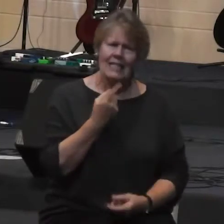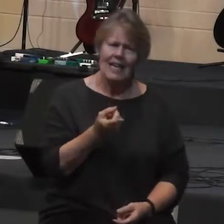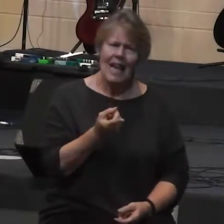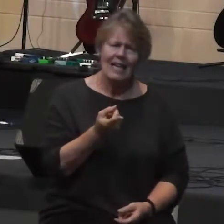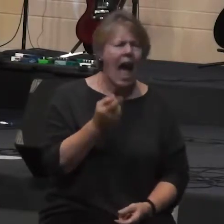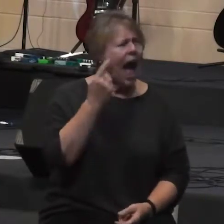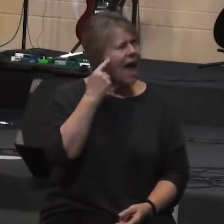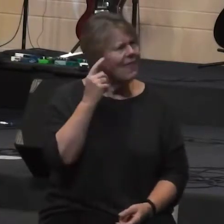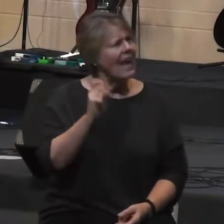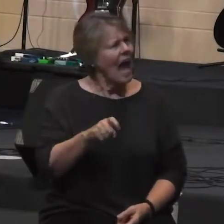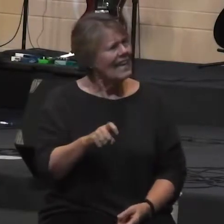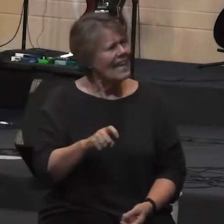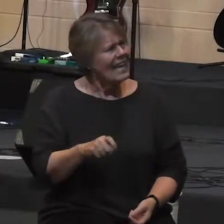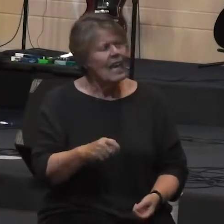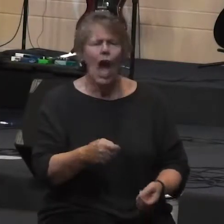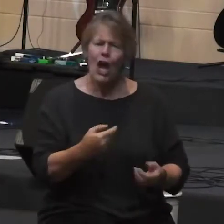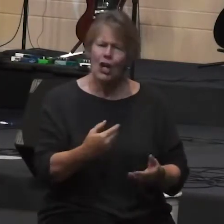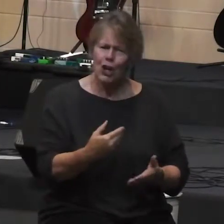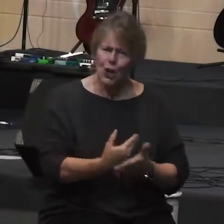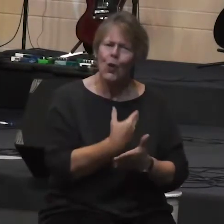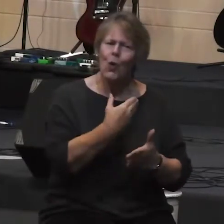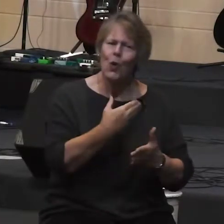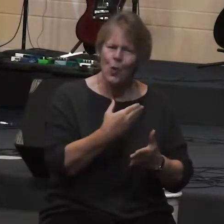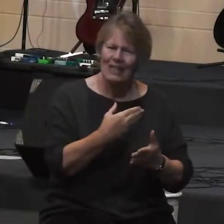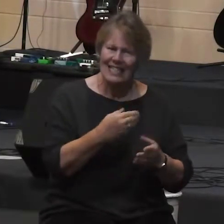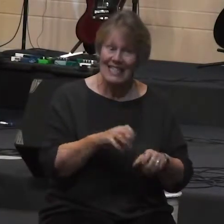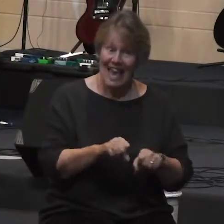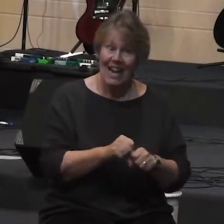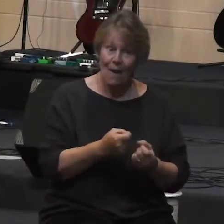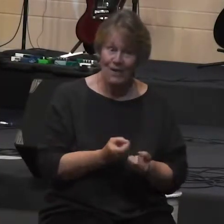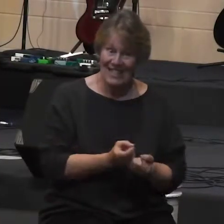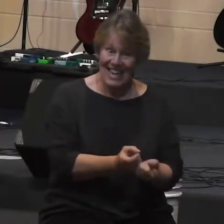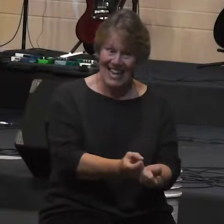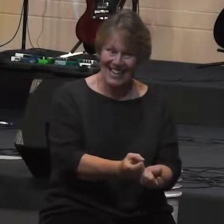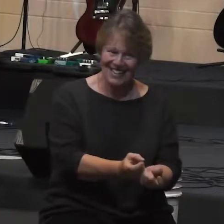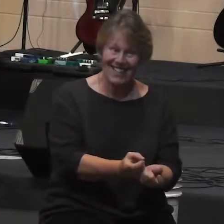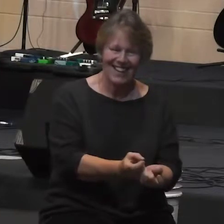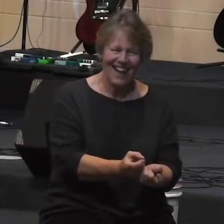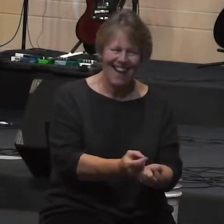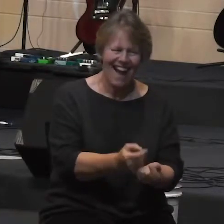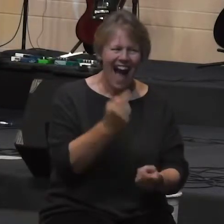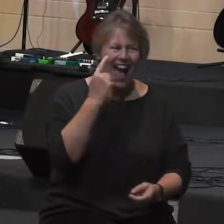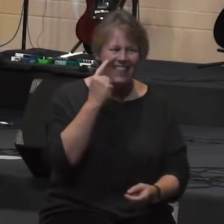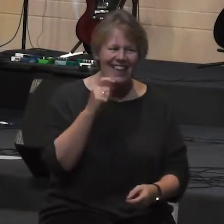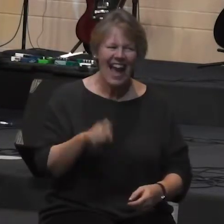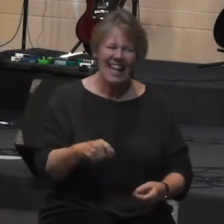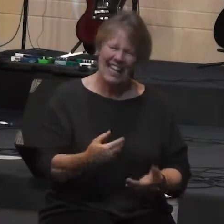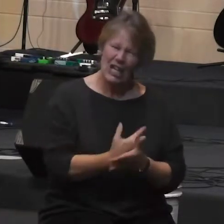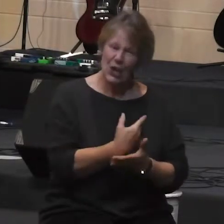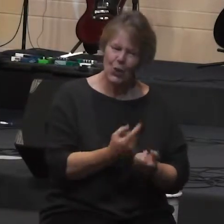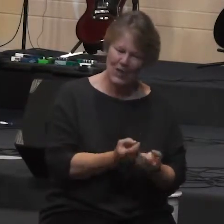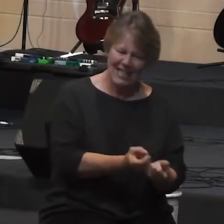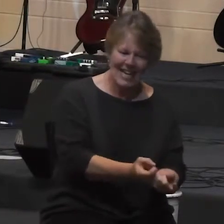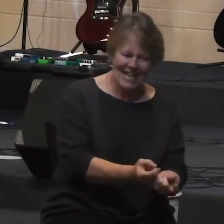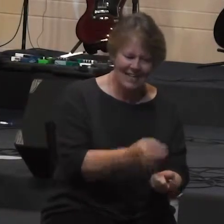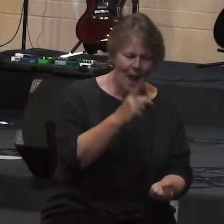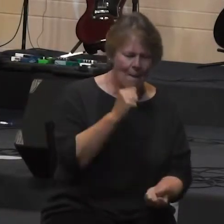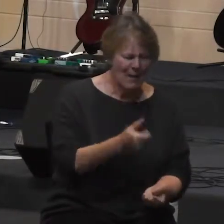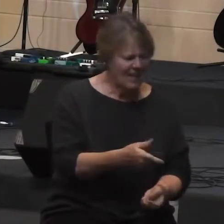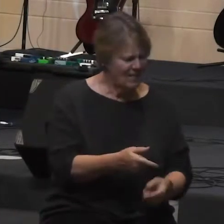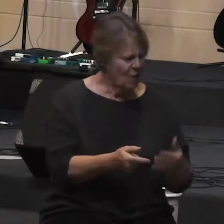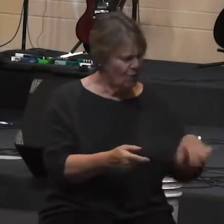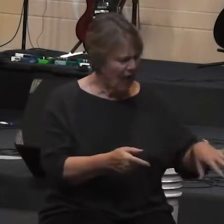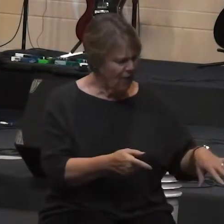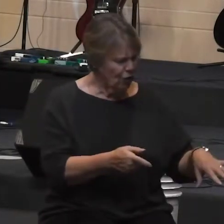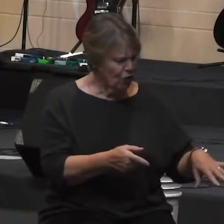I think I need a new pair of skis, right? I think I need a new pair of skis because my old ones caused me to